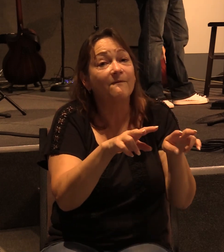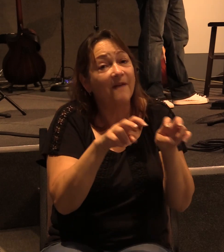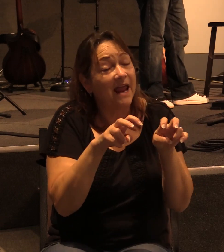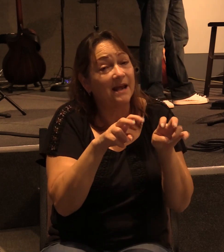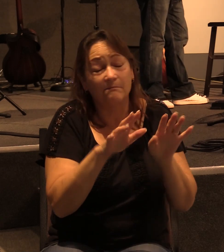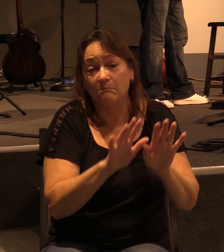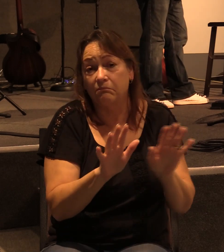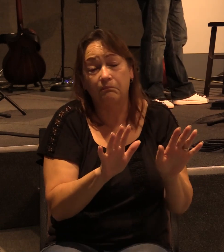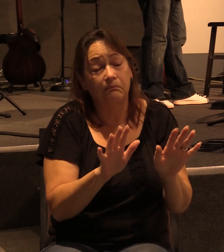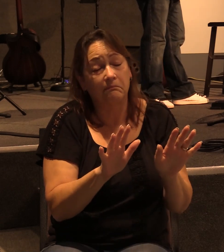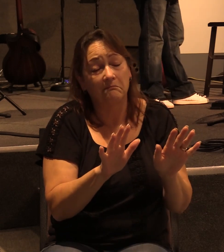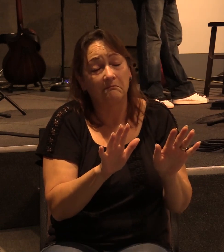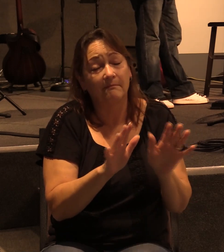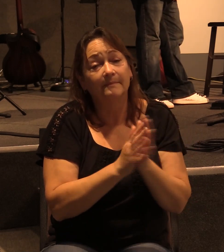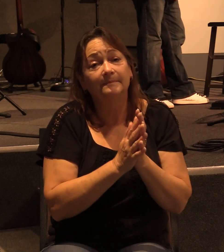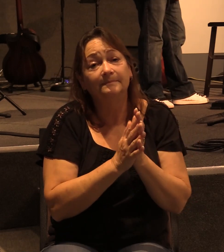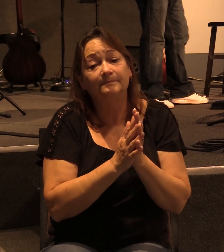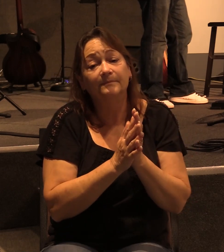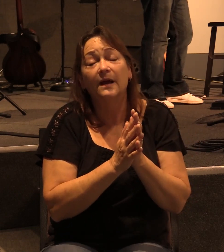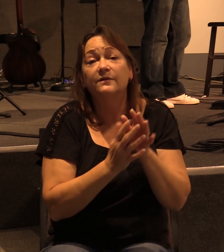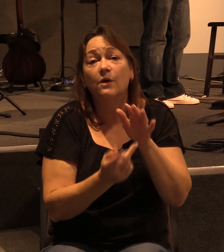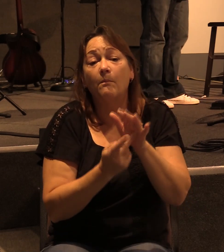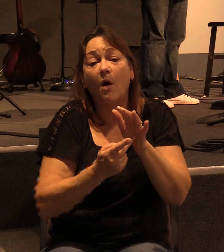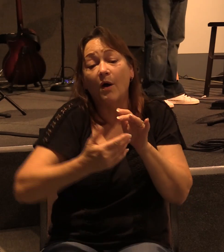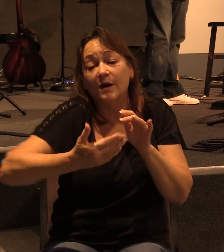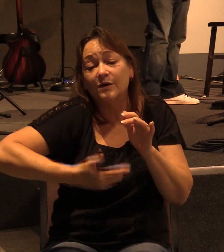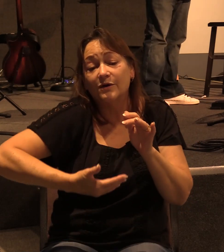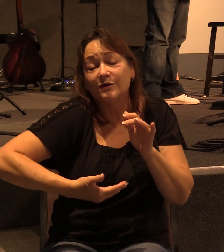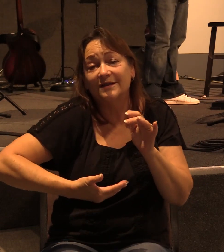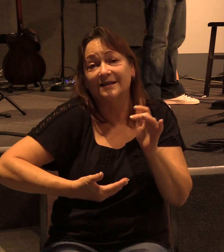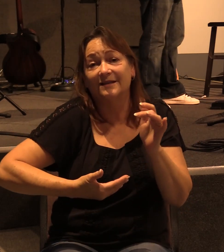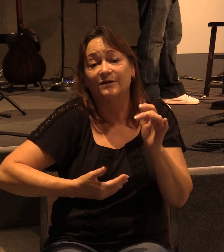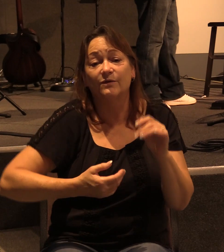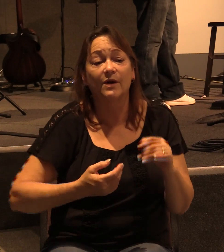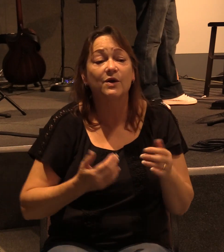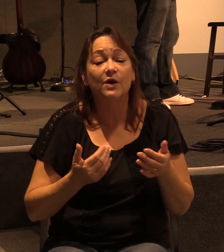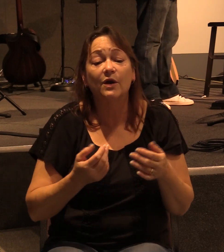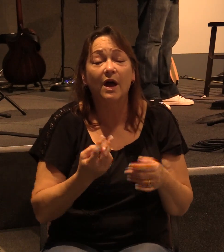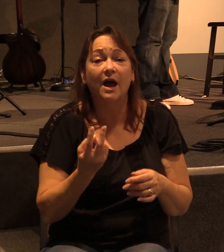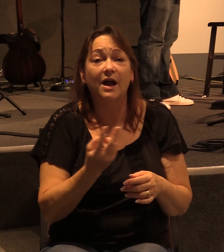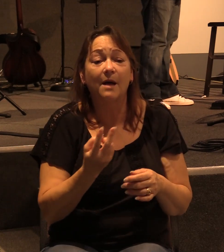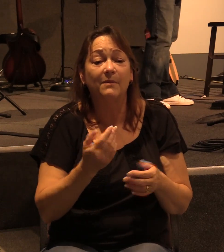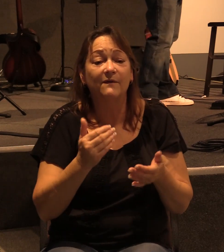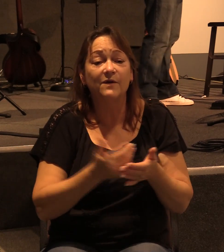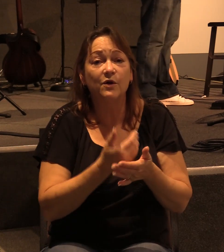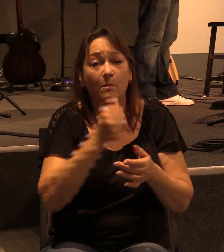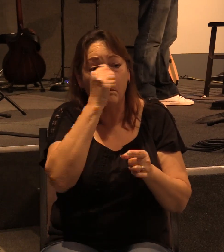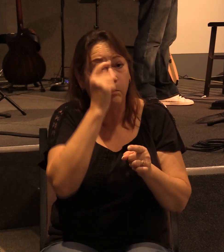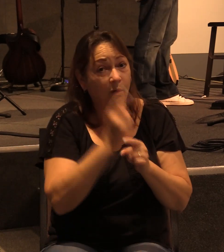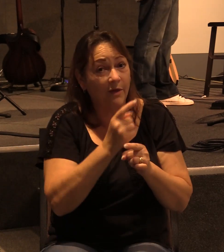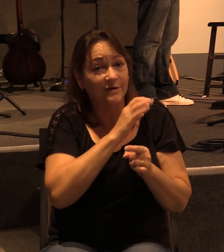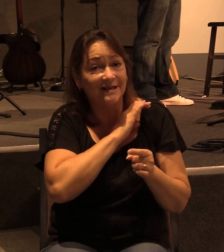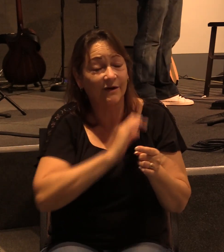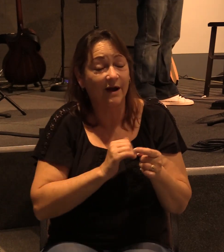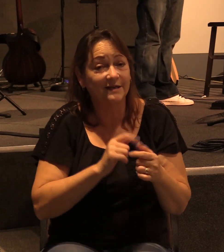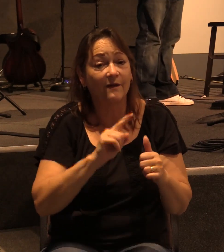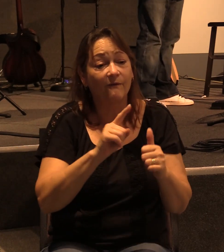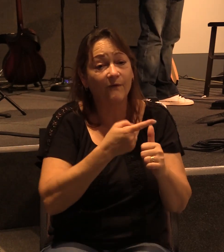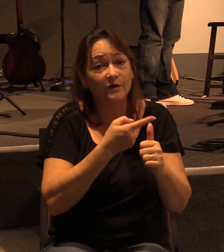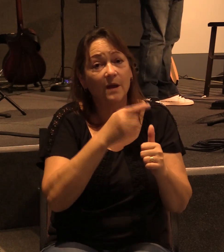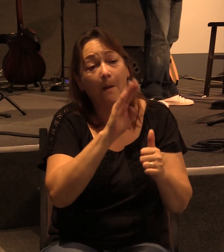And so we see in these verses, Paul here introduces us to a couple new brothers in Christ. The first one being